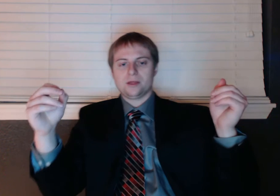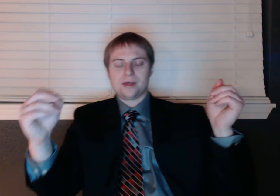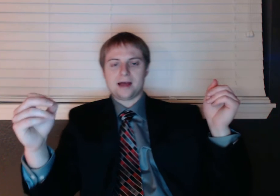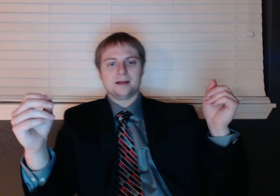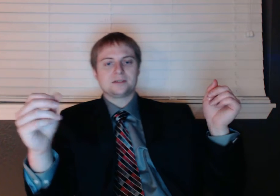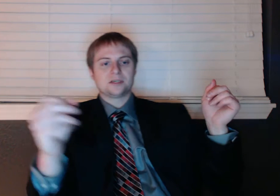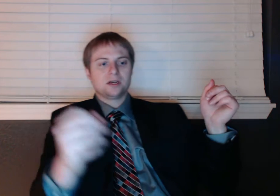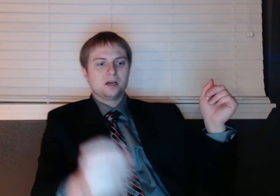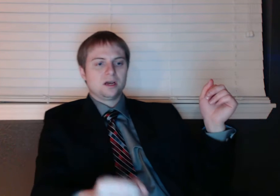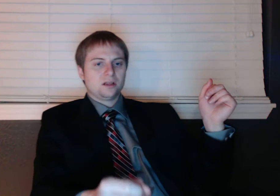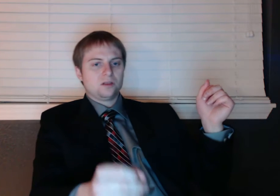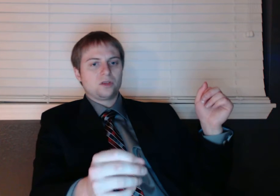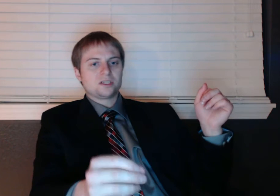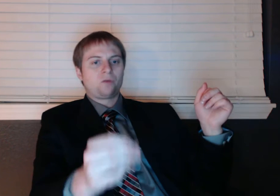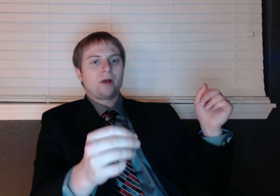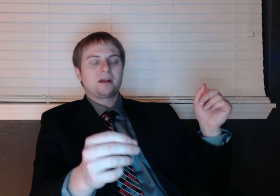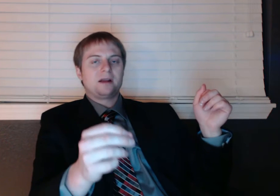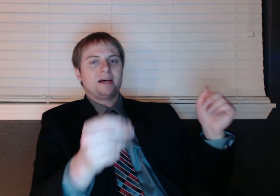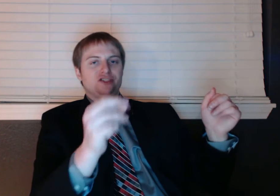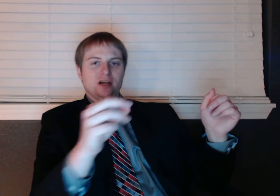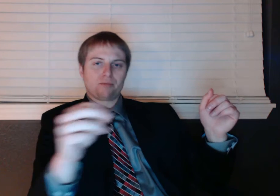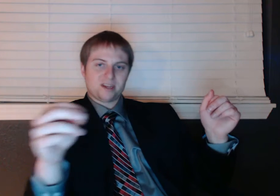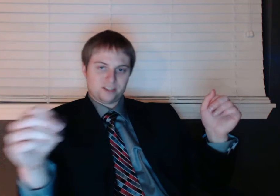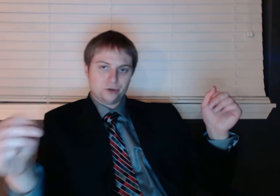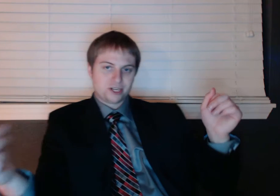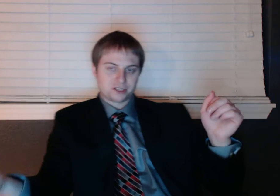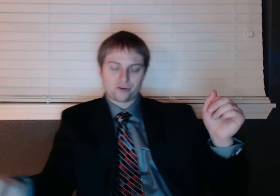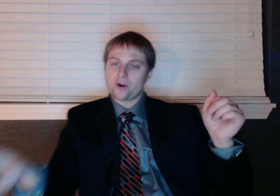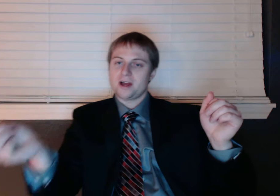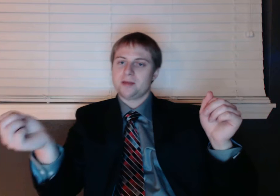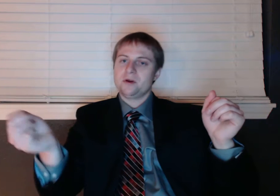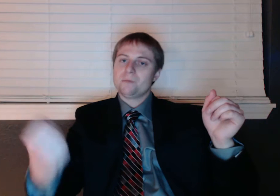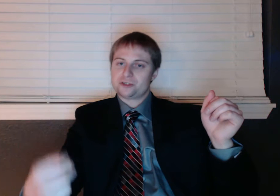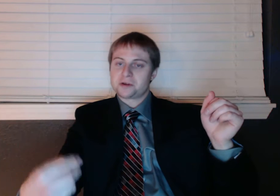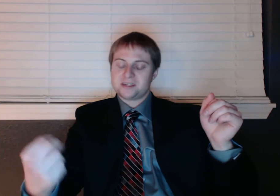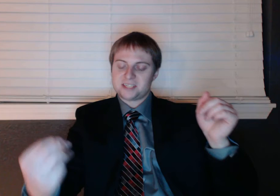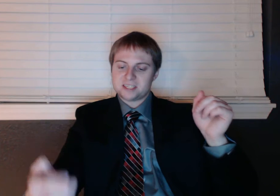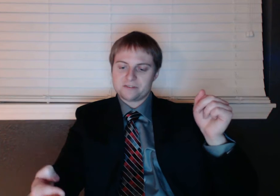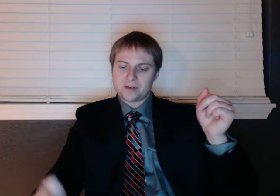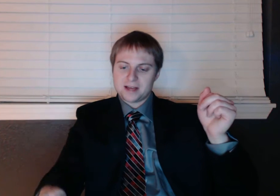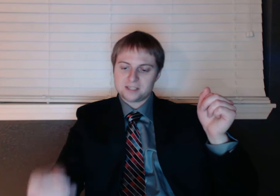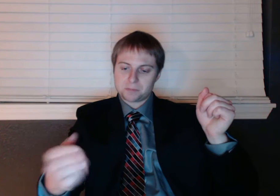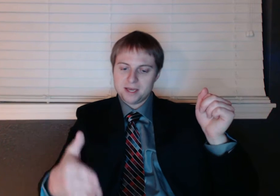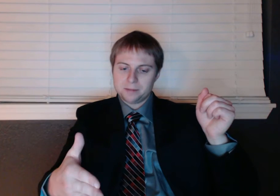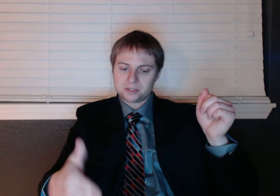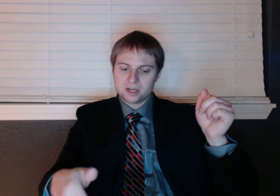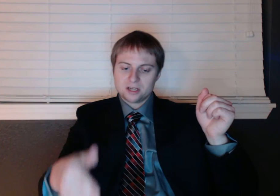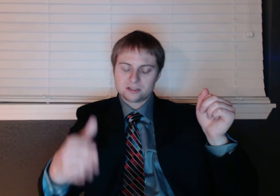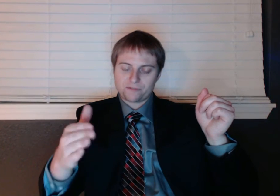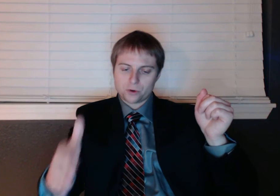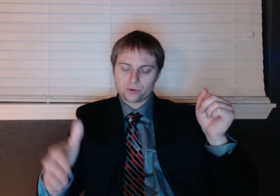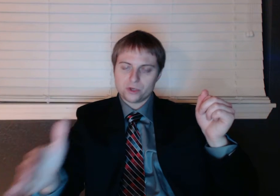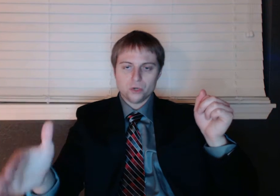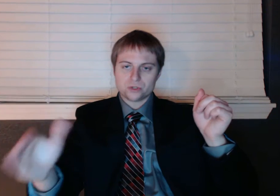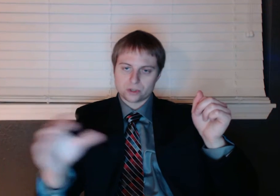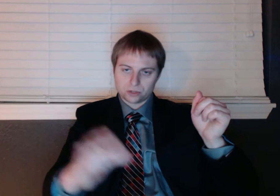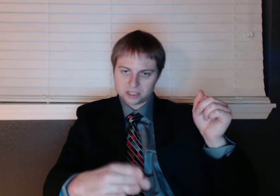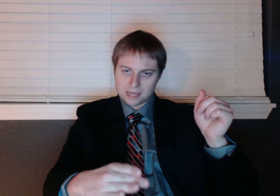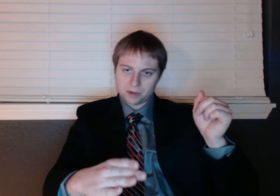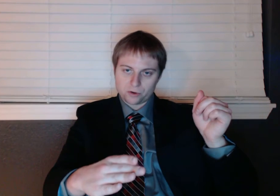that doesn't recognize child prostitution as a crime, which is going to incentivize pimps to further use those same